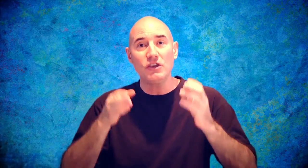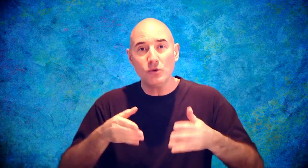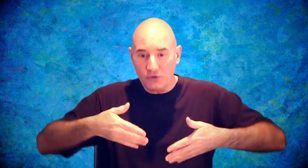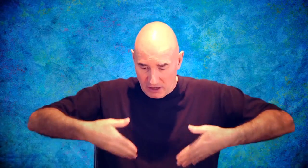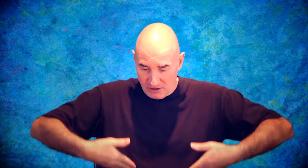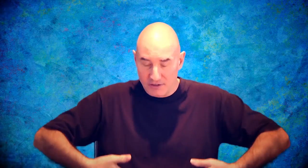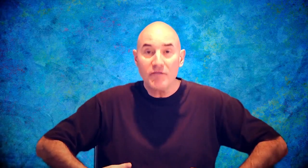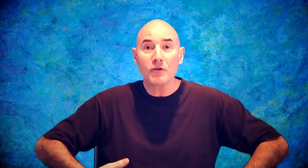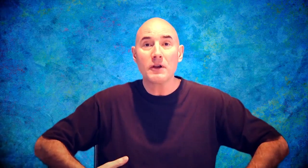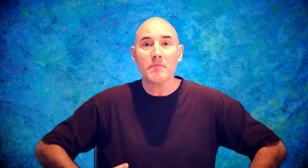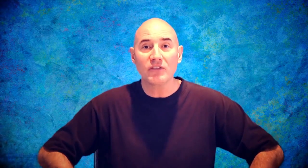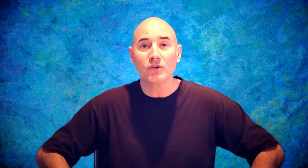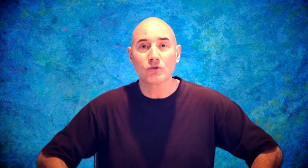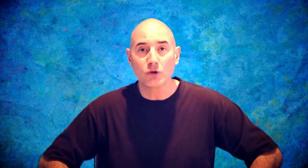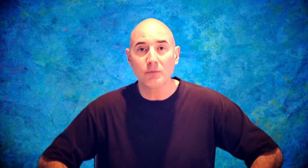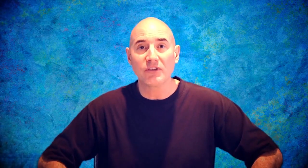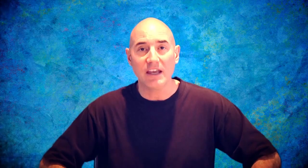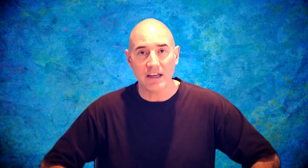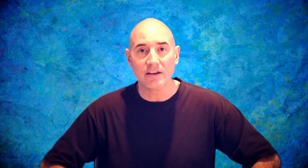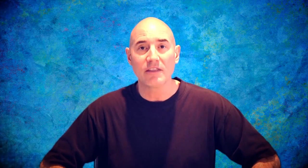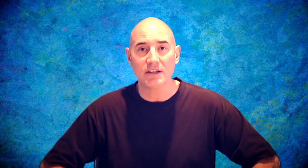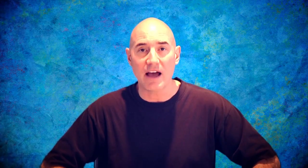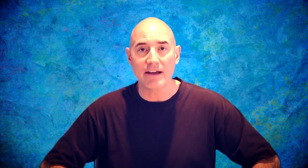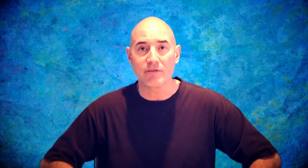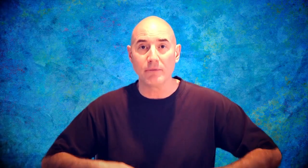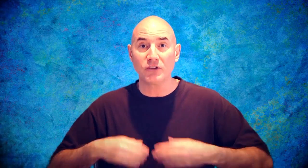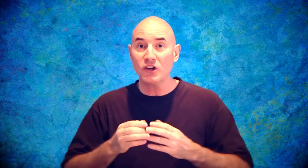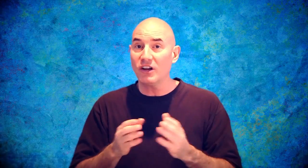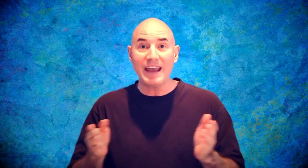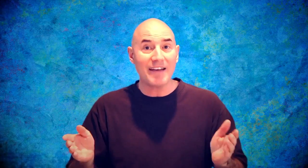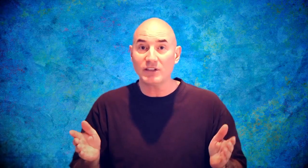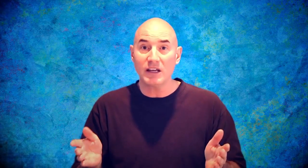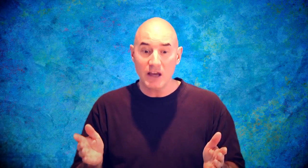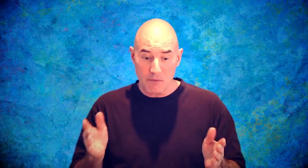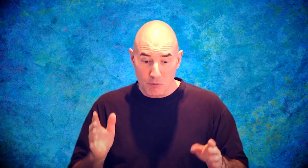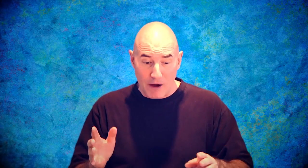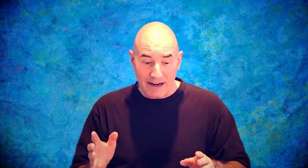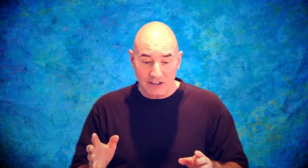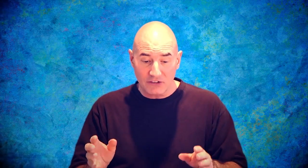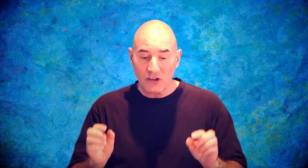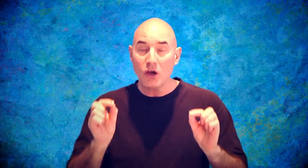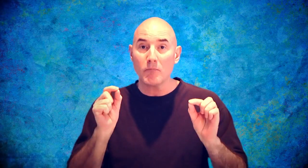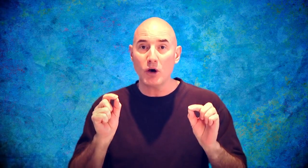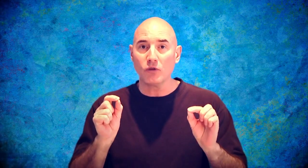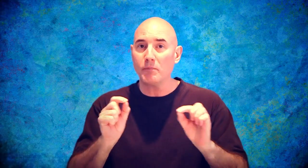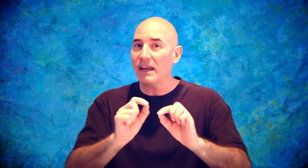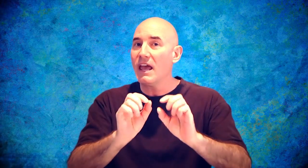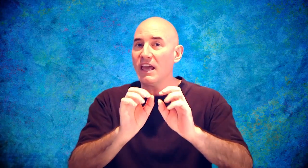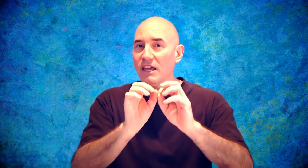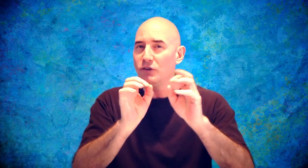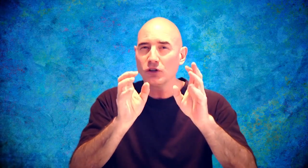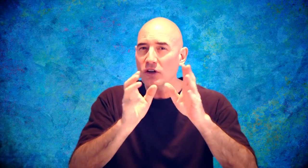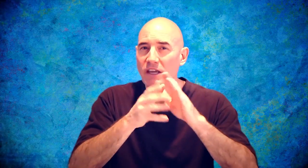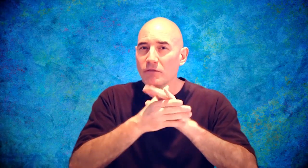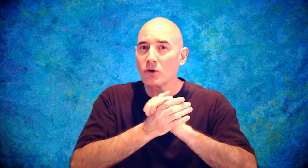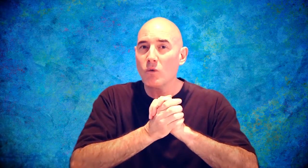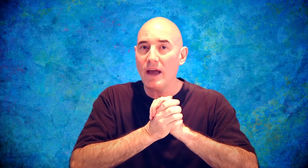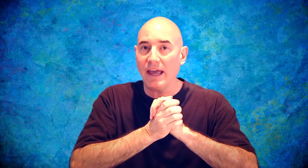use different muscle groups in the diaphragm. So, you're going to have to practice both. But if you're looking for a way